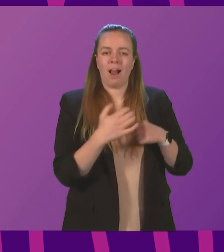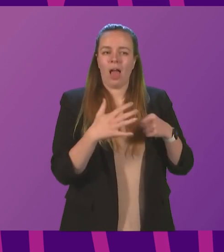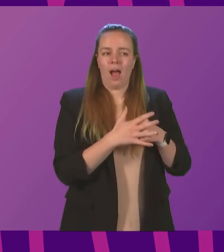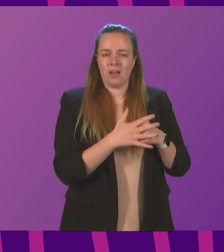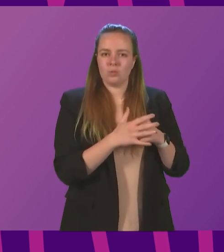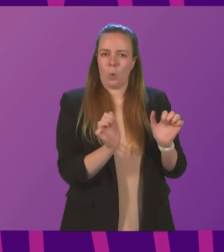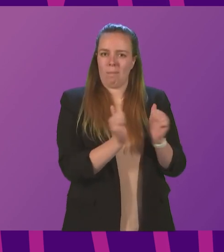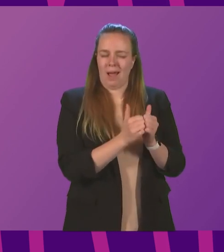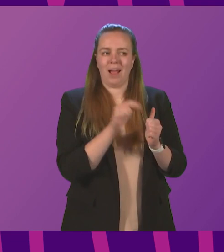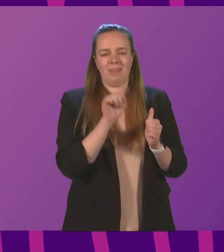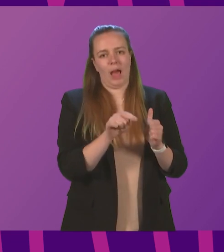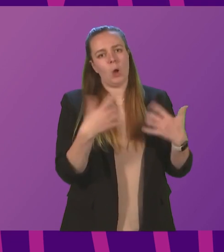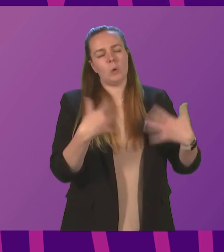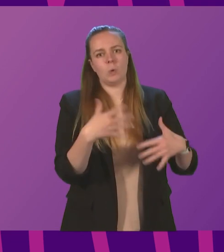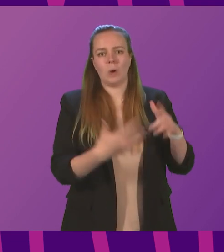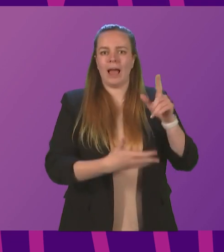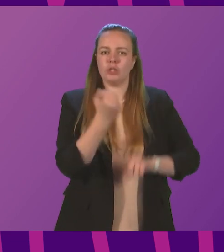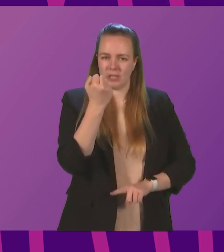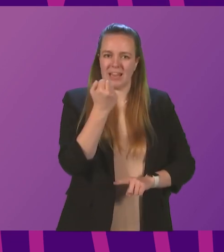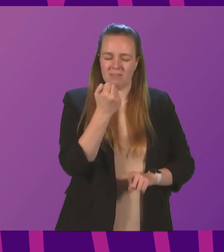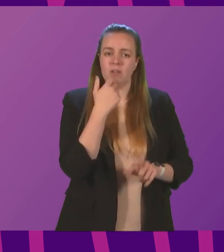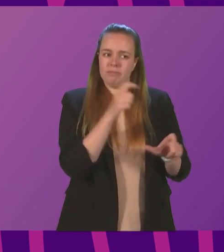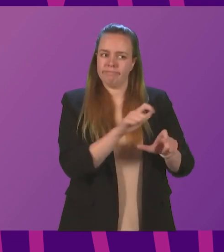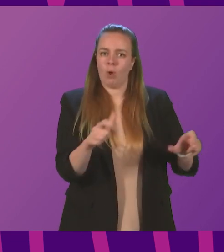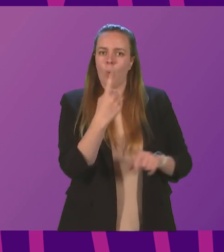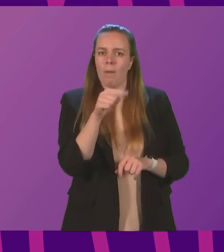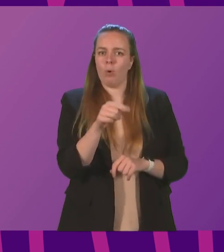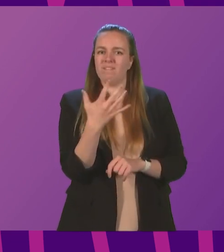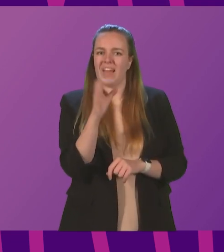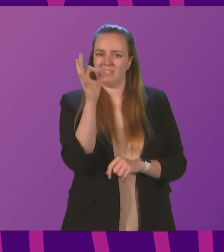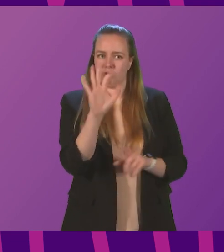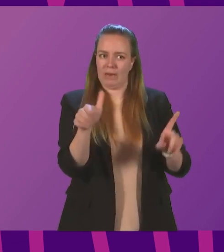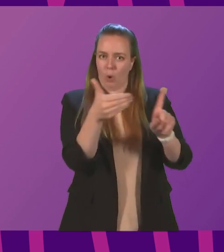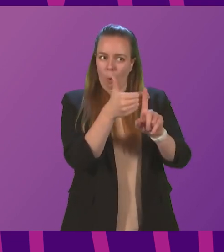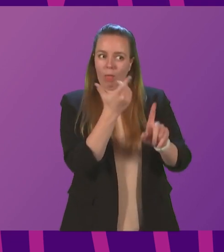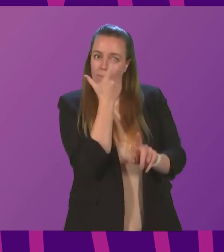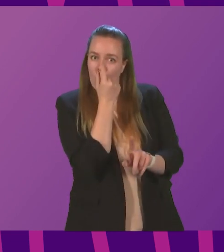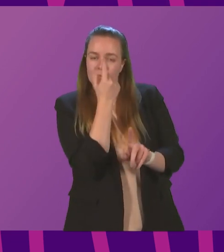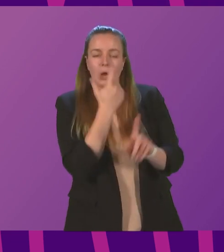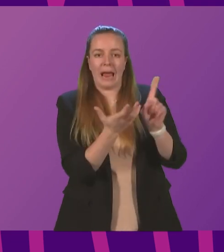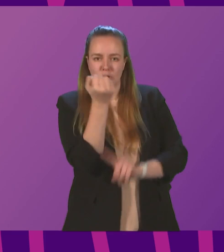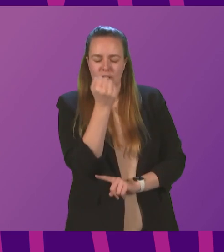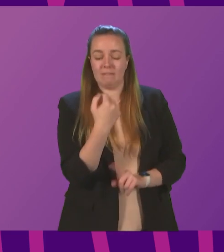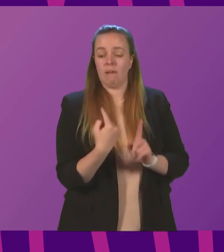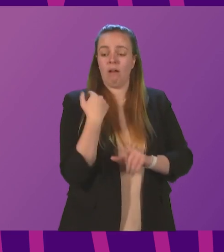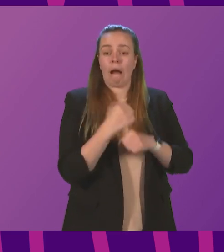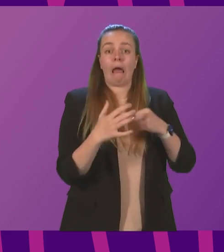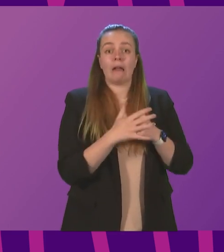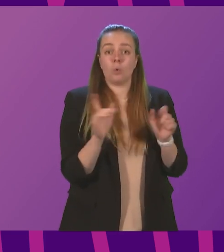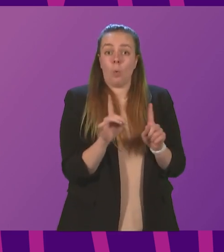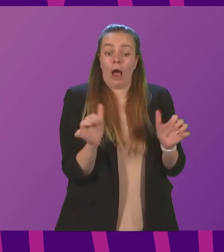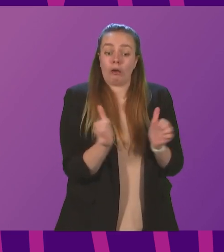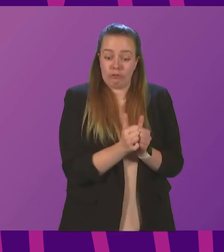was a momentous achievement, which keeps the 1.5-degree goal within our grasp. What was agreed in Glasgow can